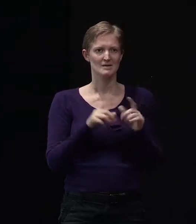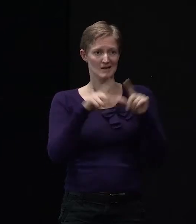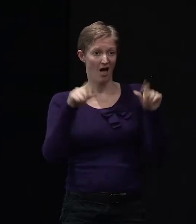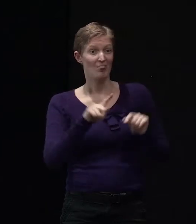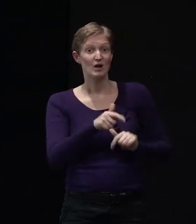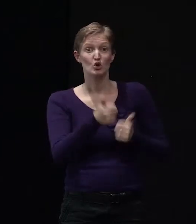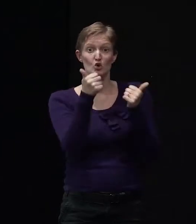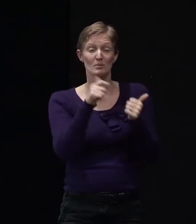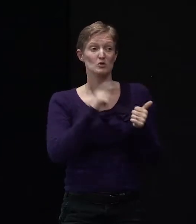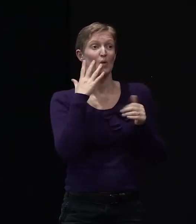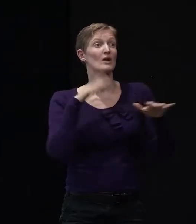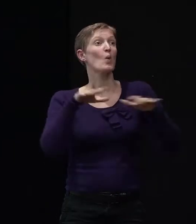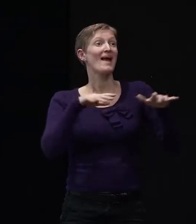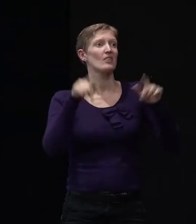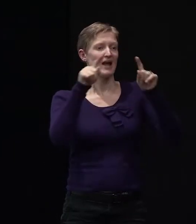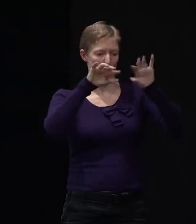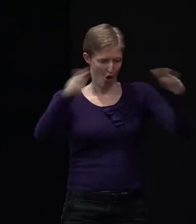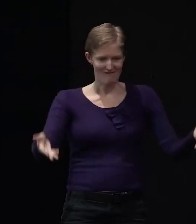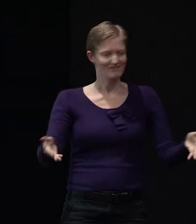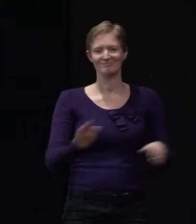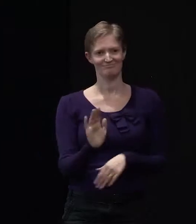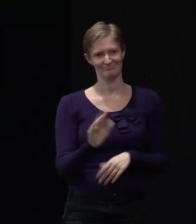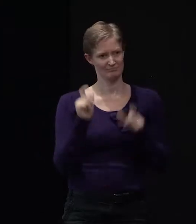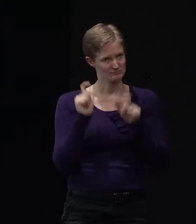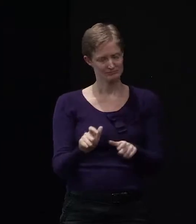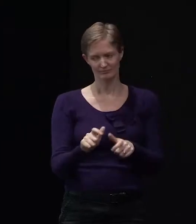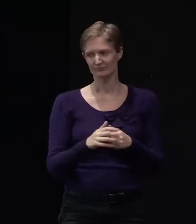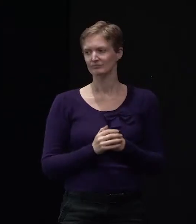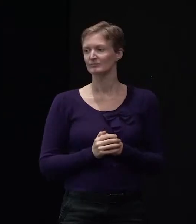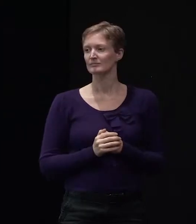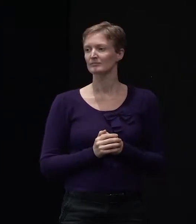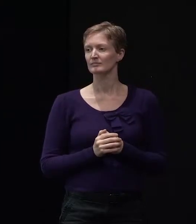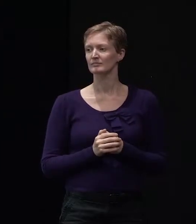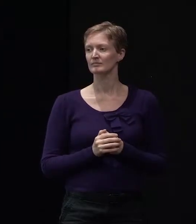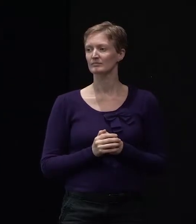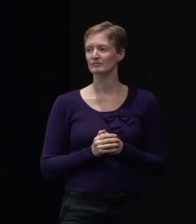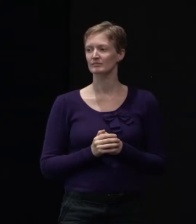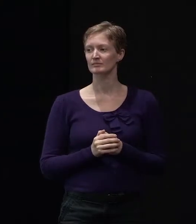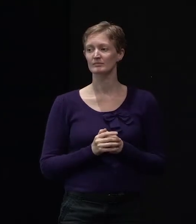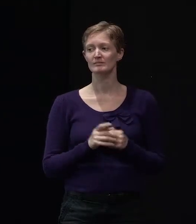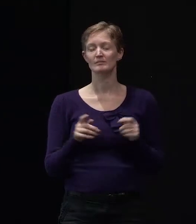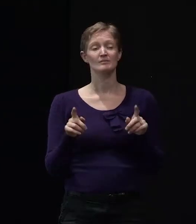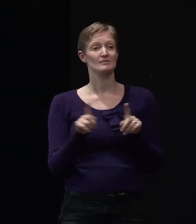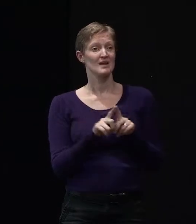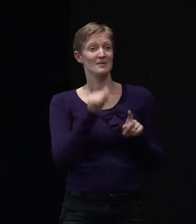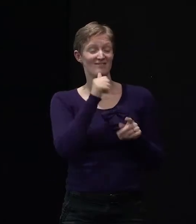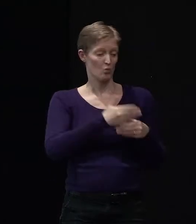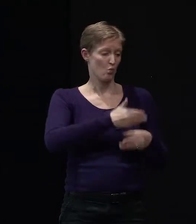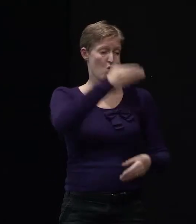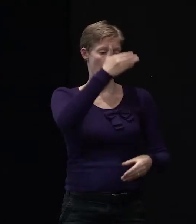And the other thing too is lightweight cladding. And if there's an opportunity to replace brick veneer, and it's still